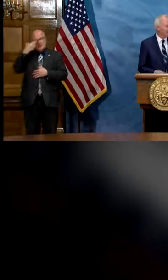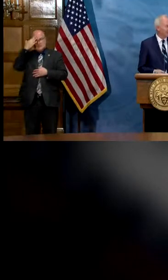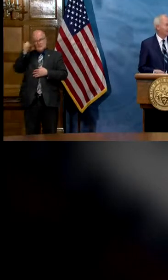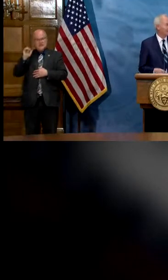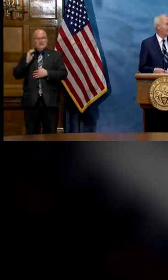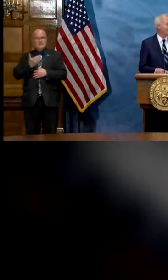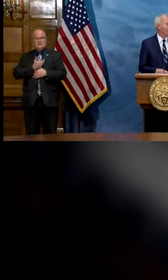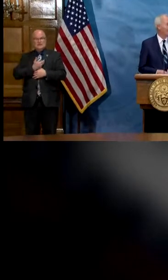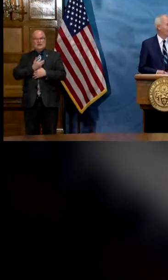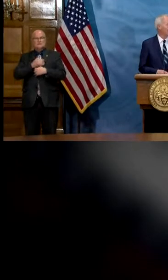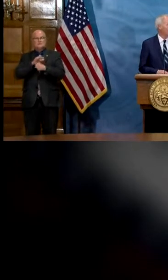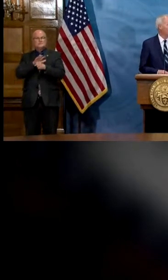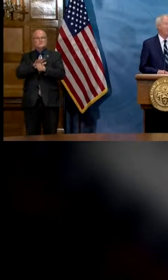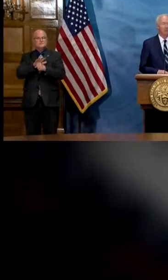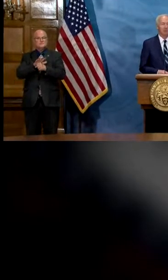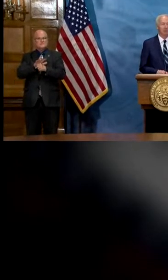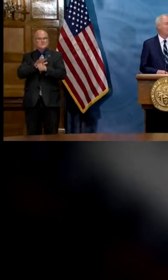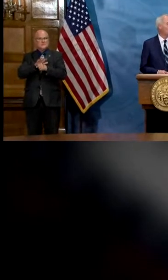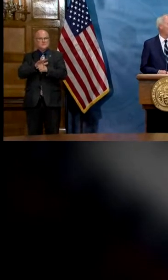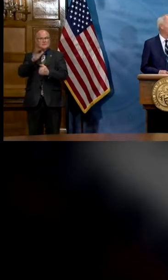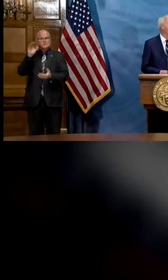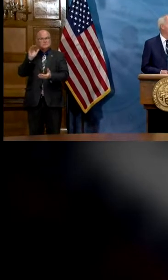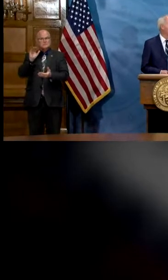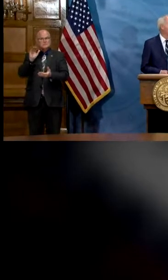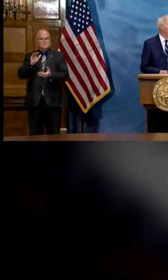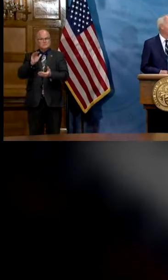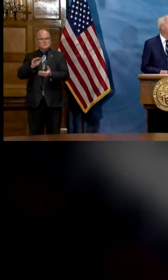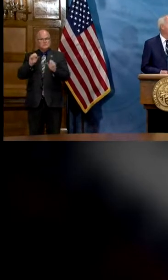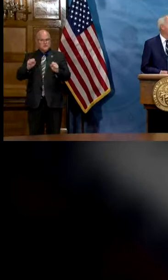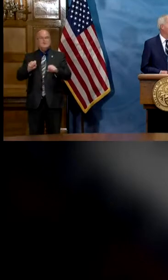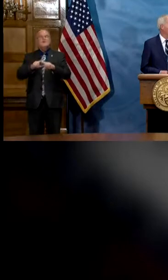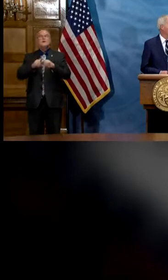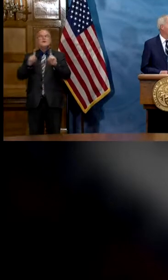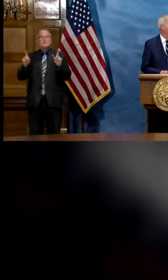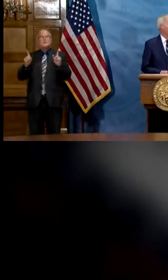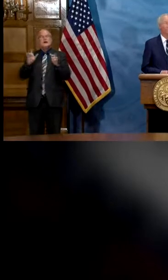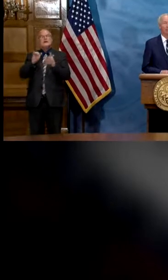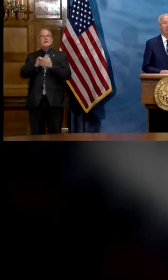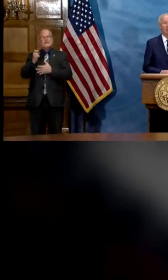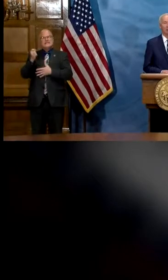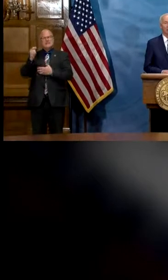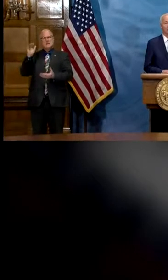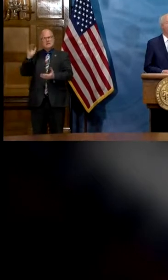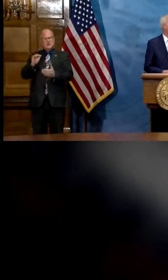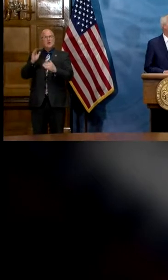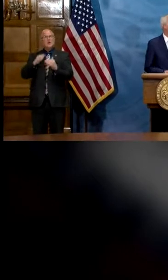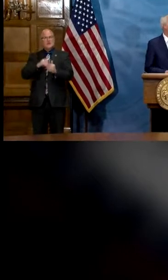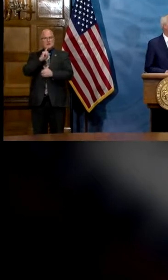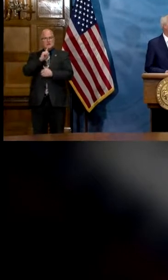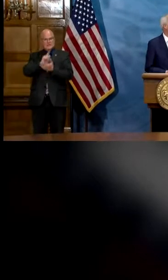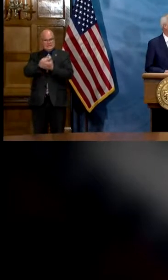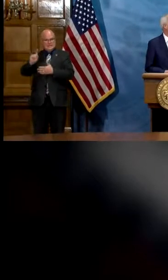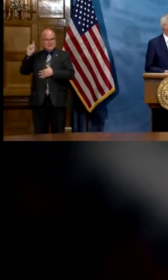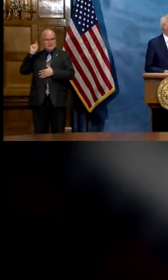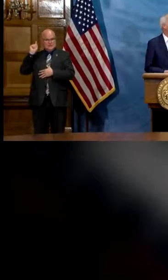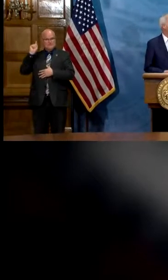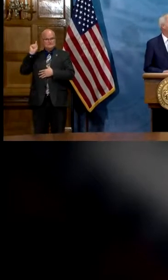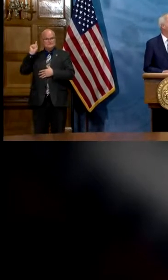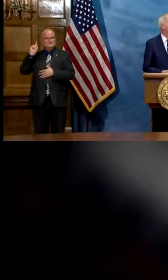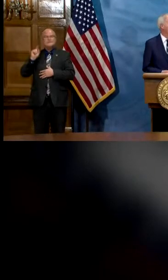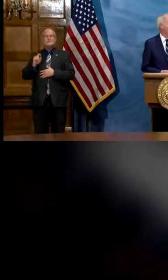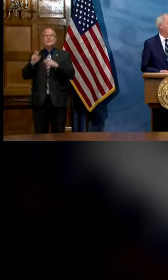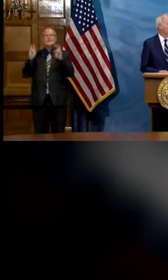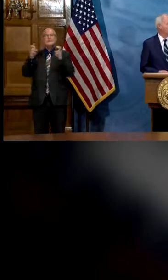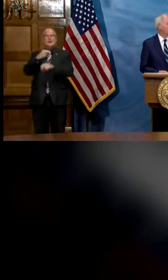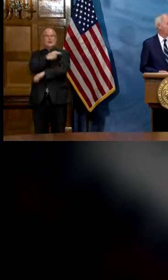of our pressure is being reduced but that is a little bit lower than it was a week ago in